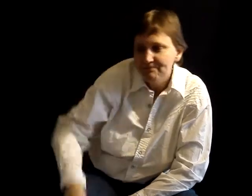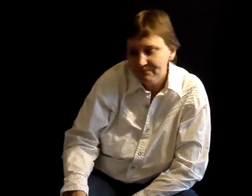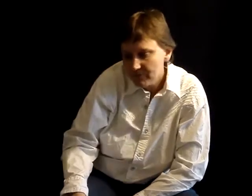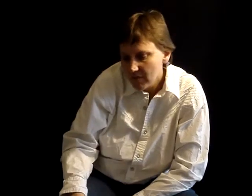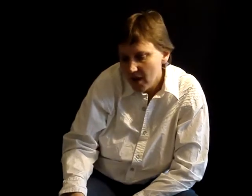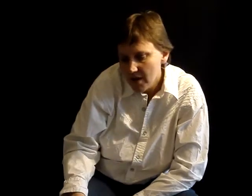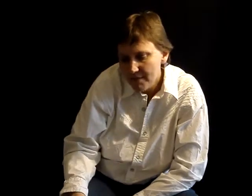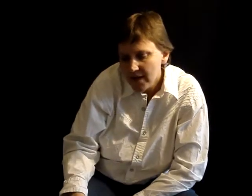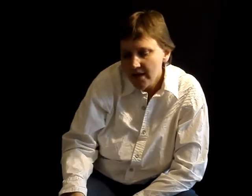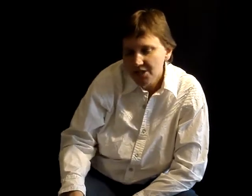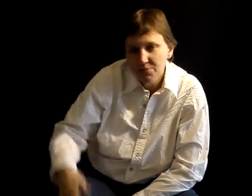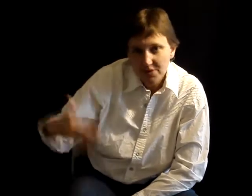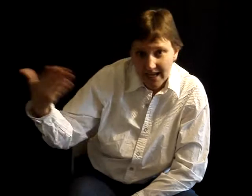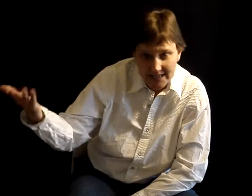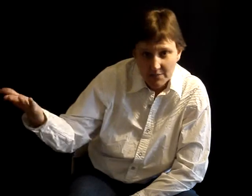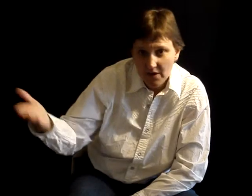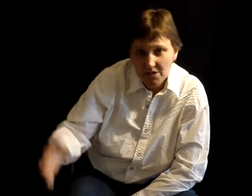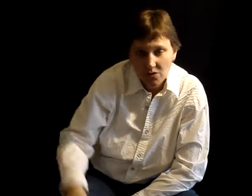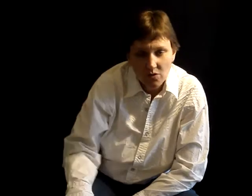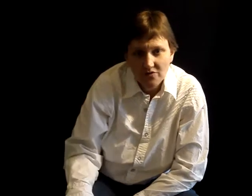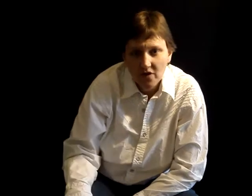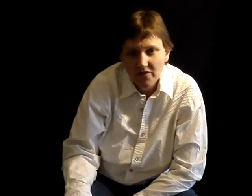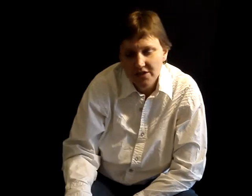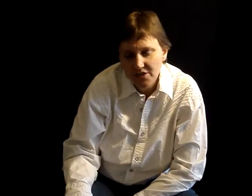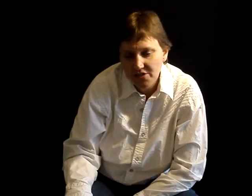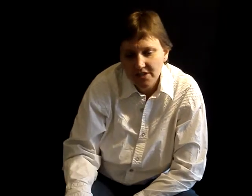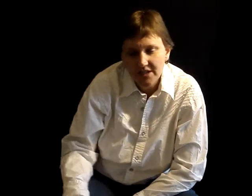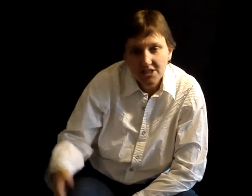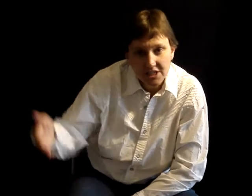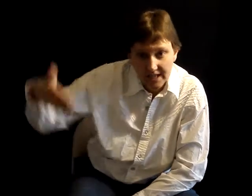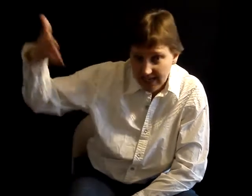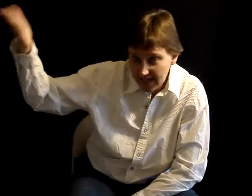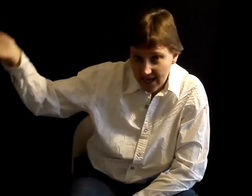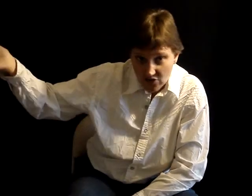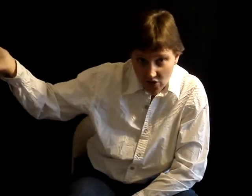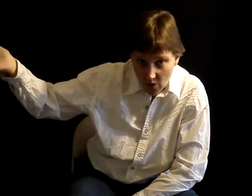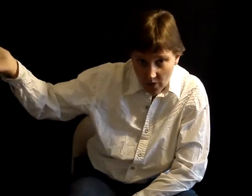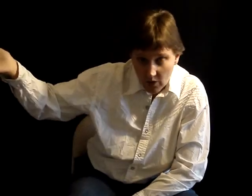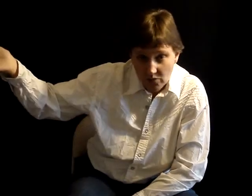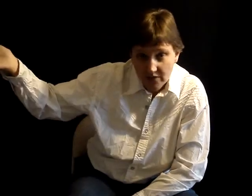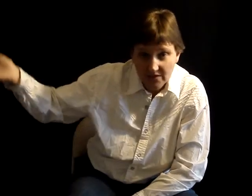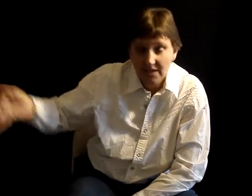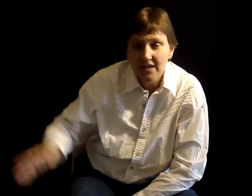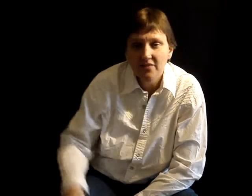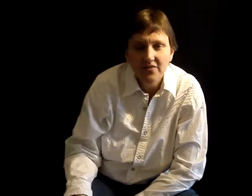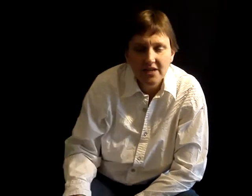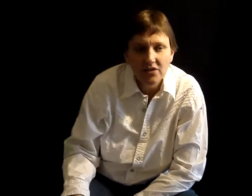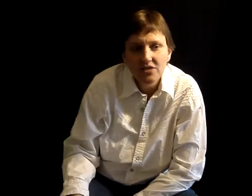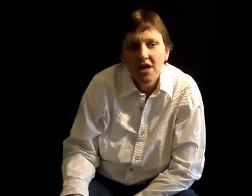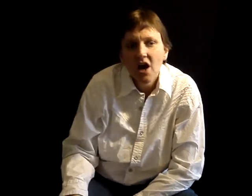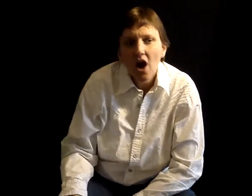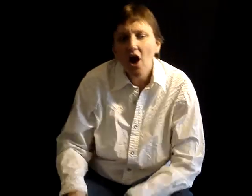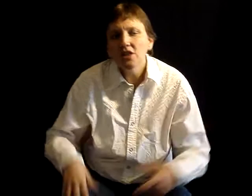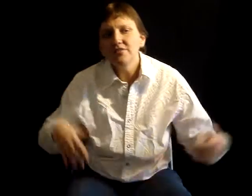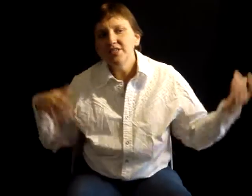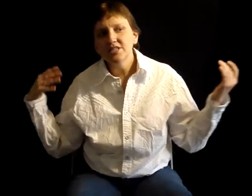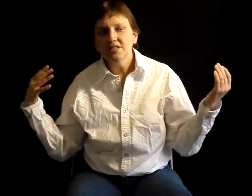she's protected Prosecutor Rose for all these years, and she's connected to Andrew Comell, as we've said in other videos. All of this